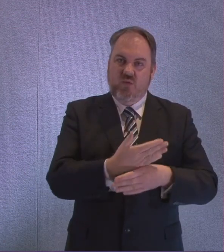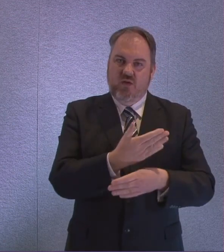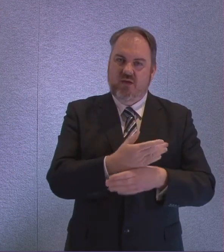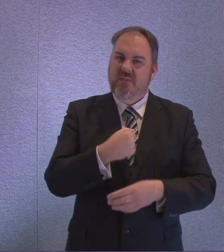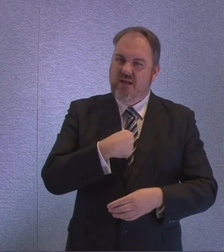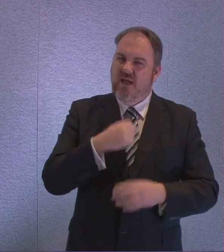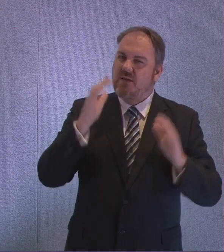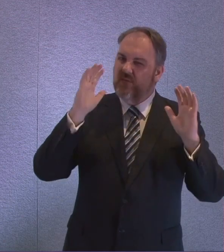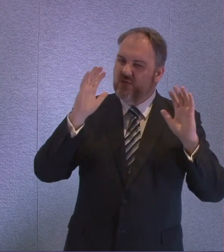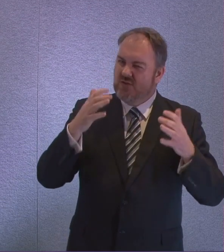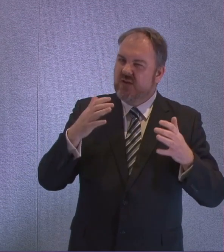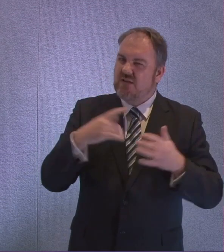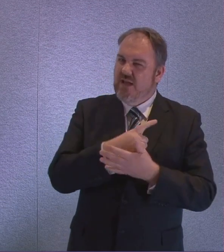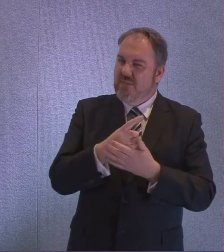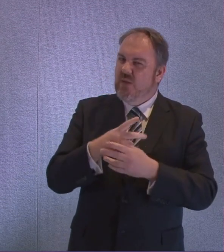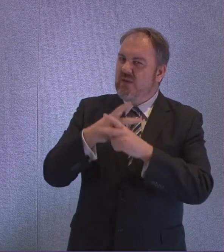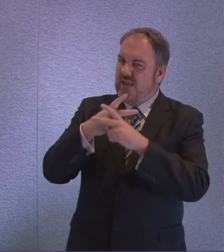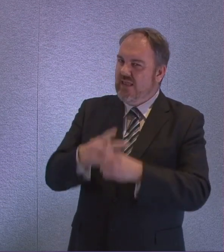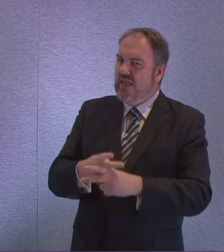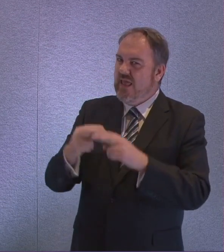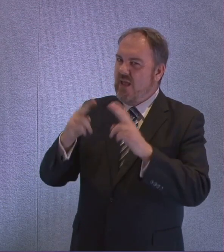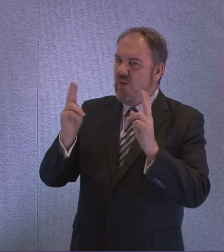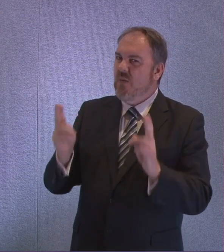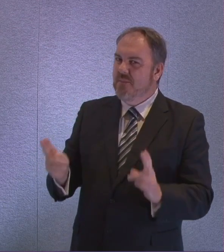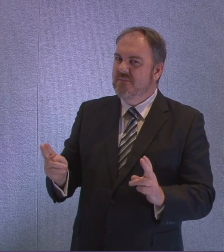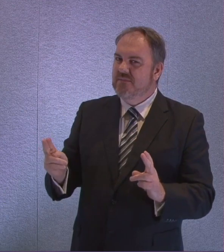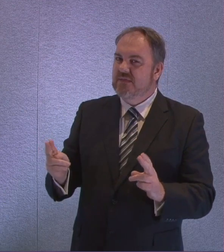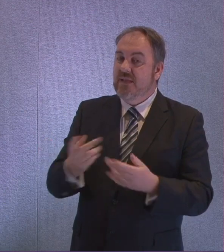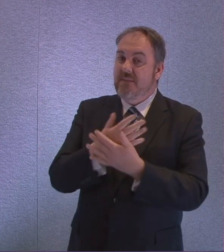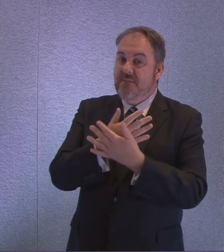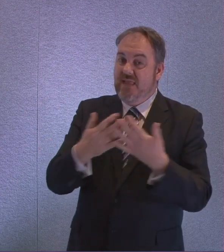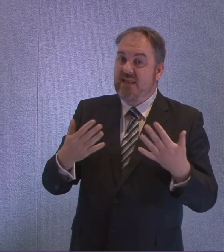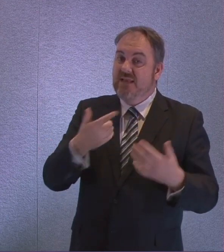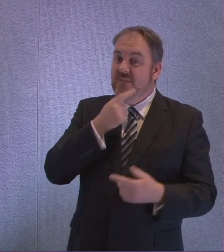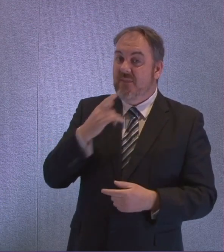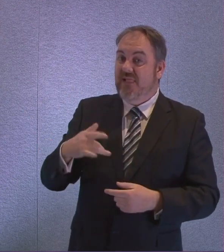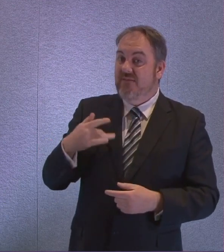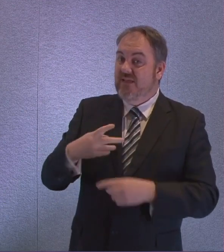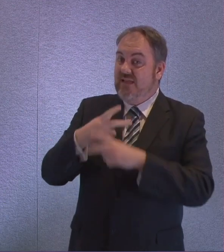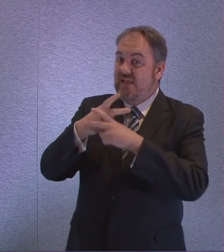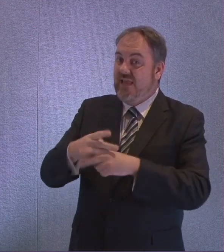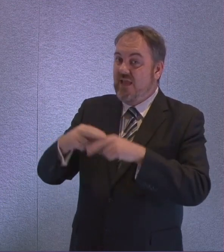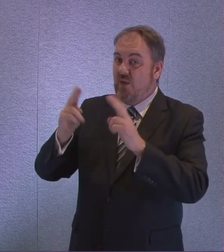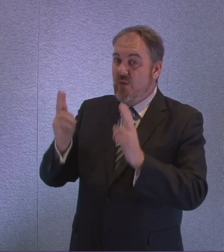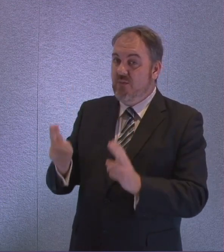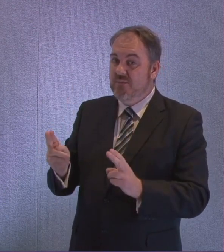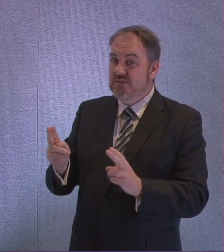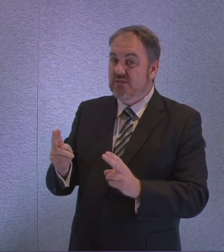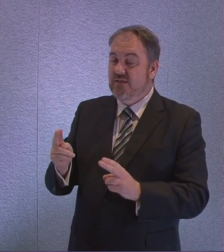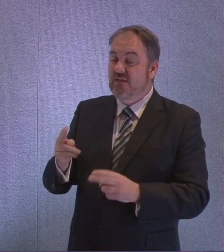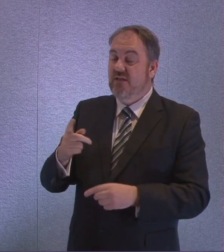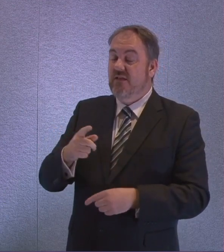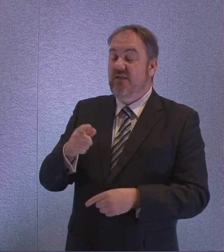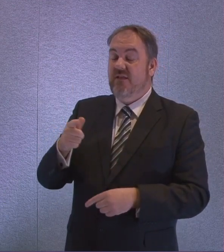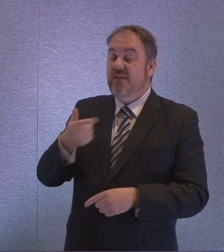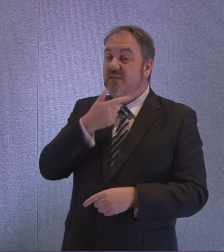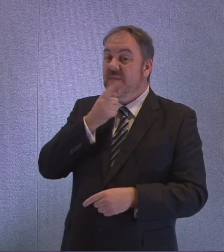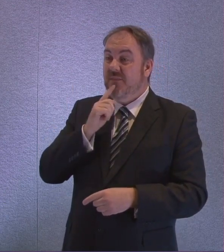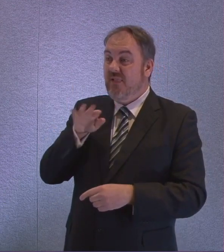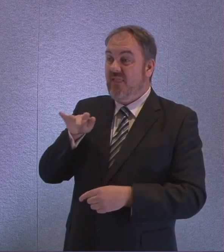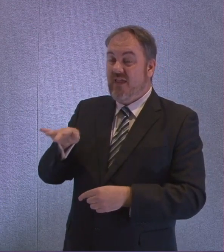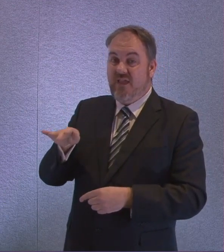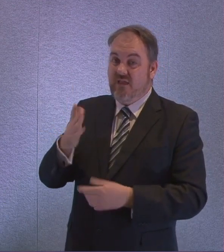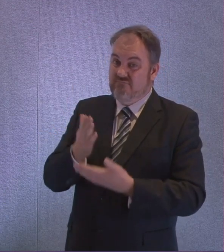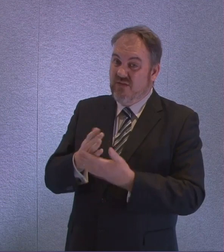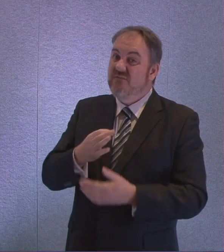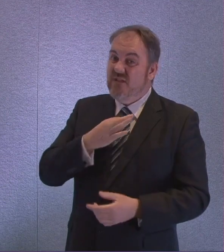situation in care homes that you've just been talking about residents are vulnerable and the staff are essential so we owe it to them all to get